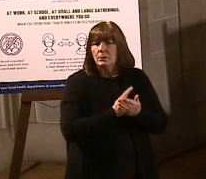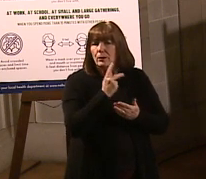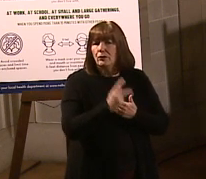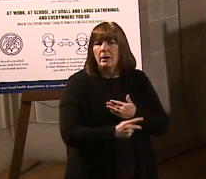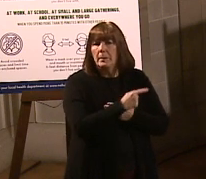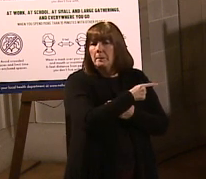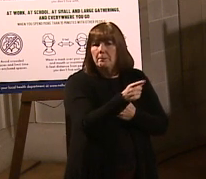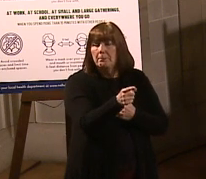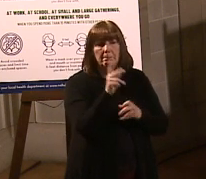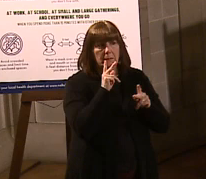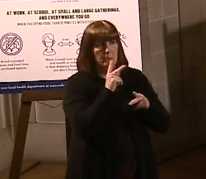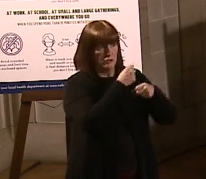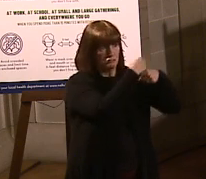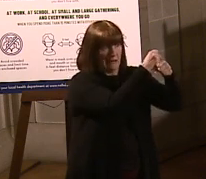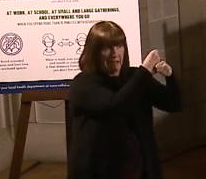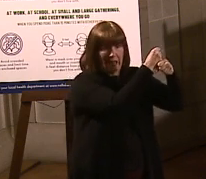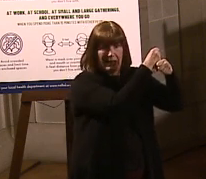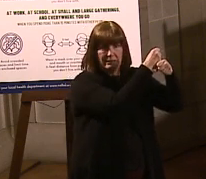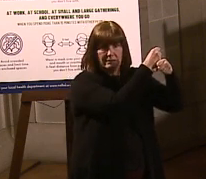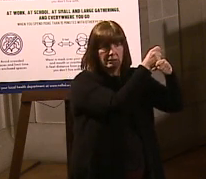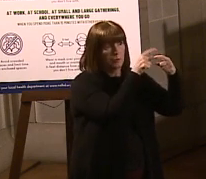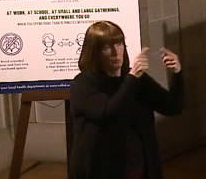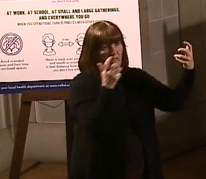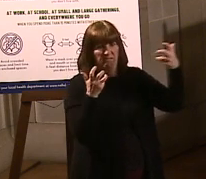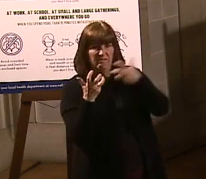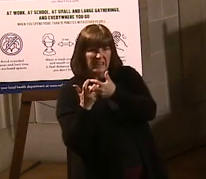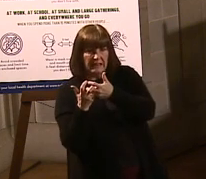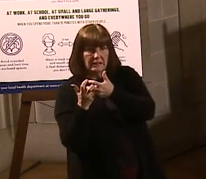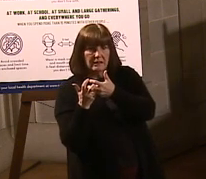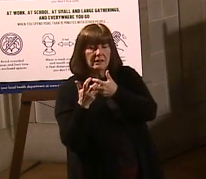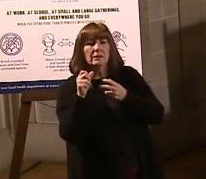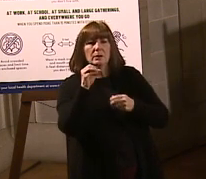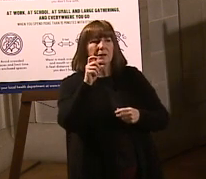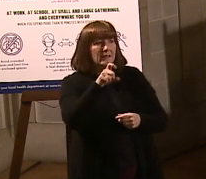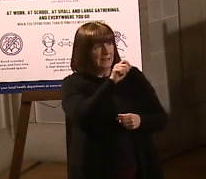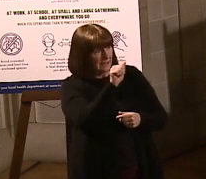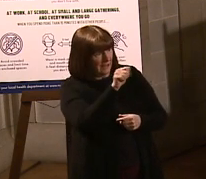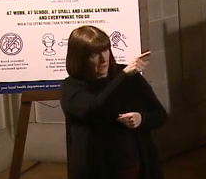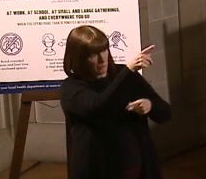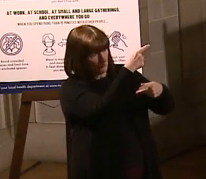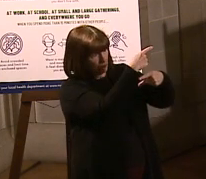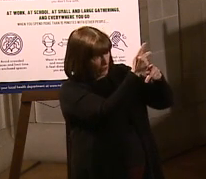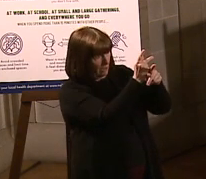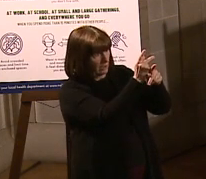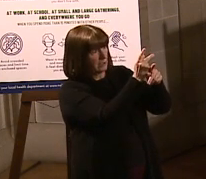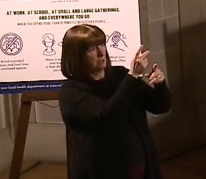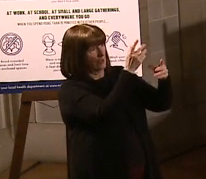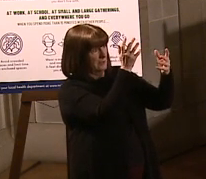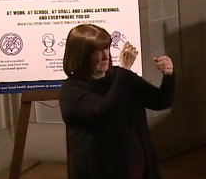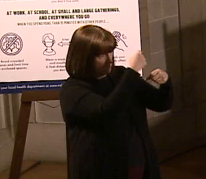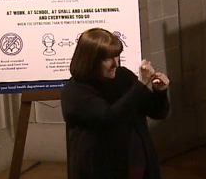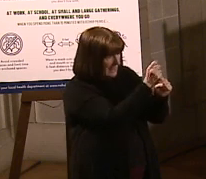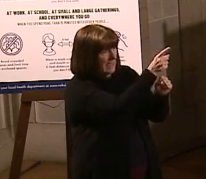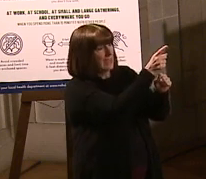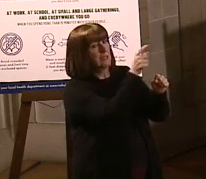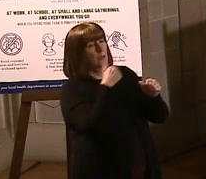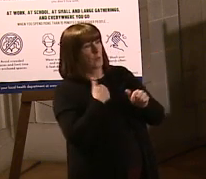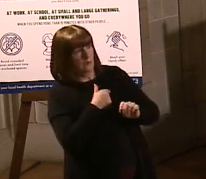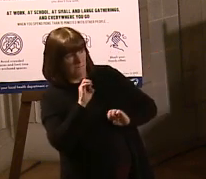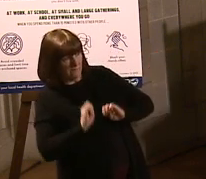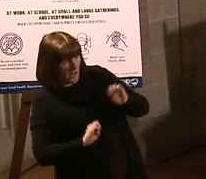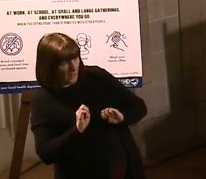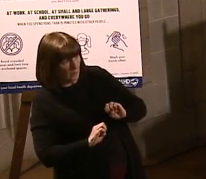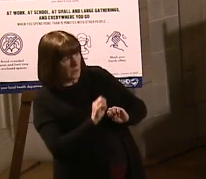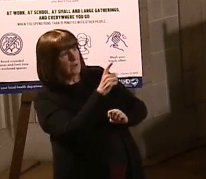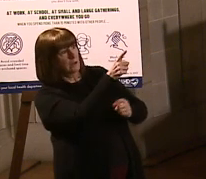people are creating these programs as they come along. So we needed a product to evaluate to be able to make that decision.